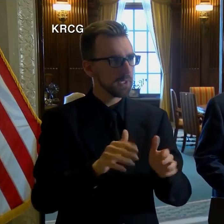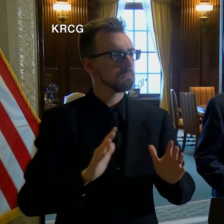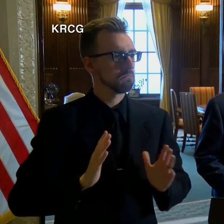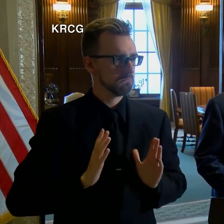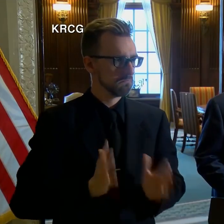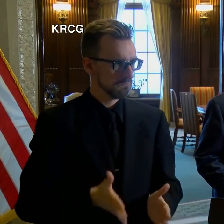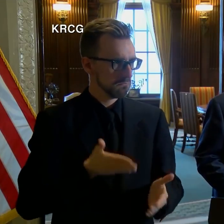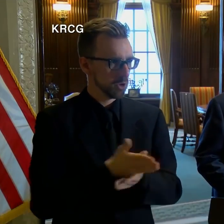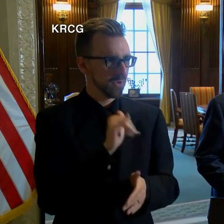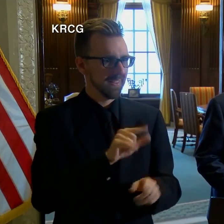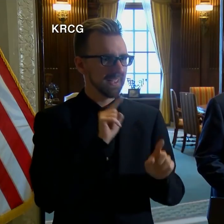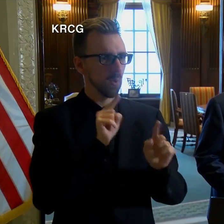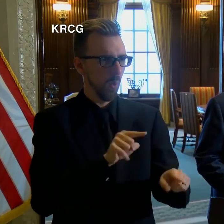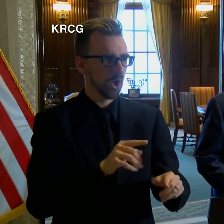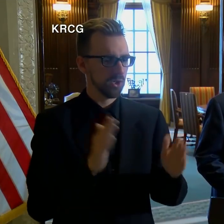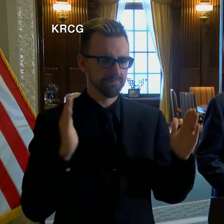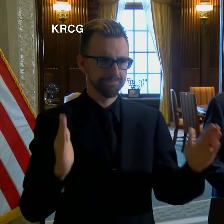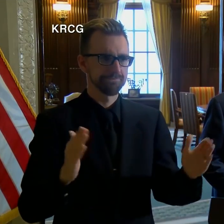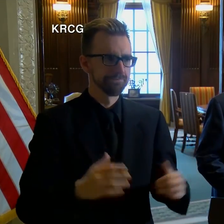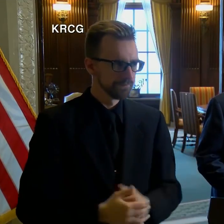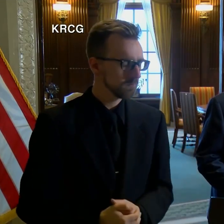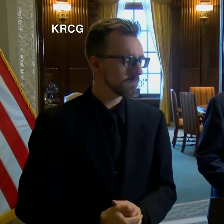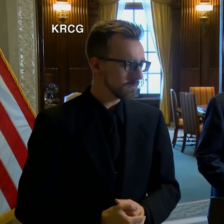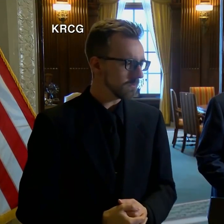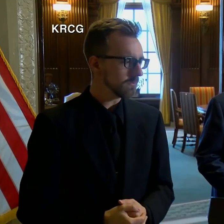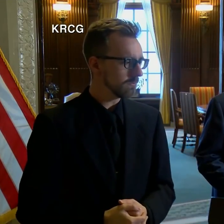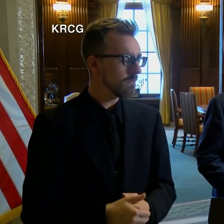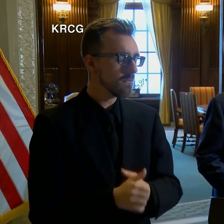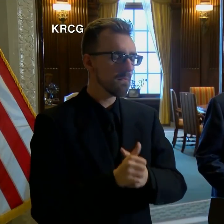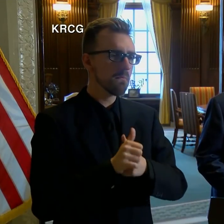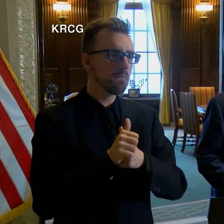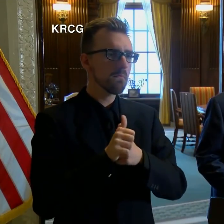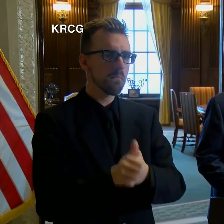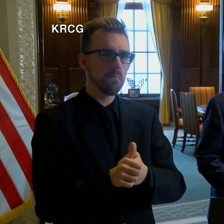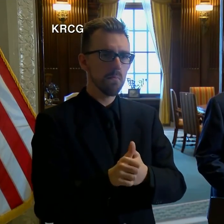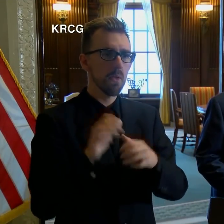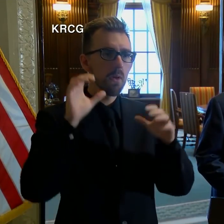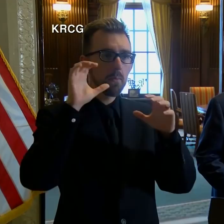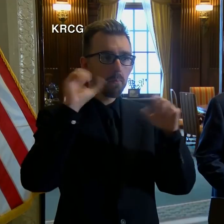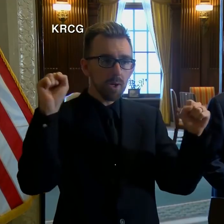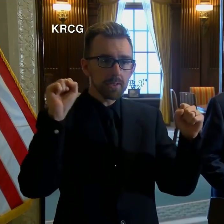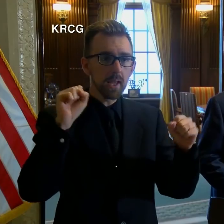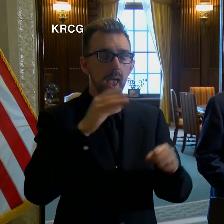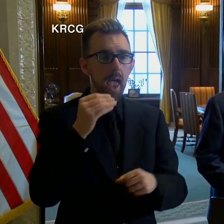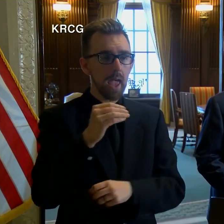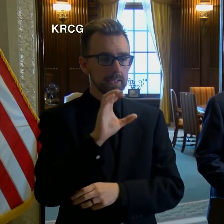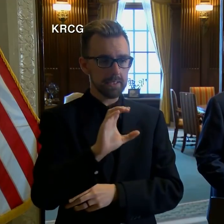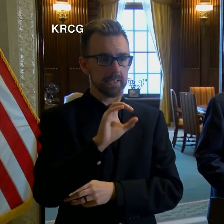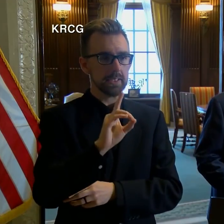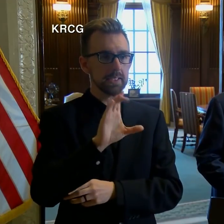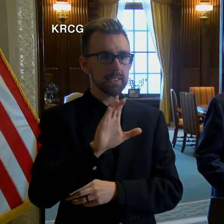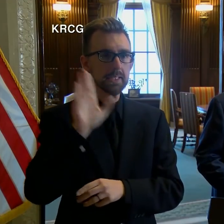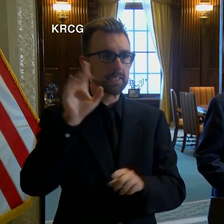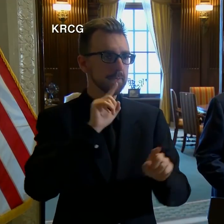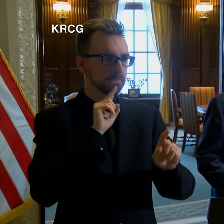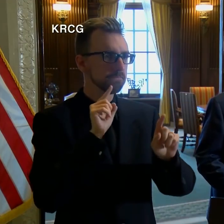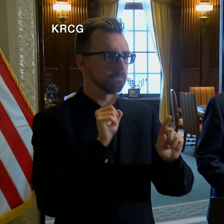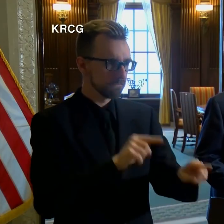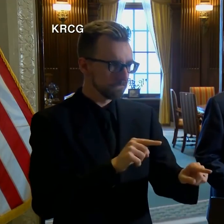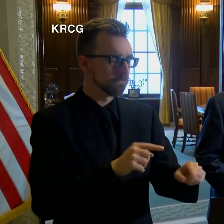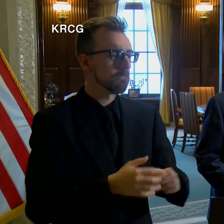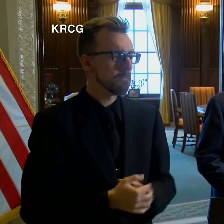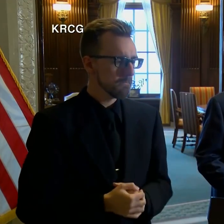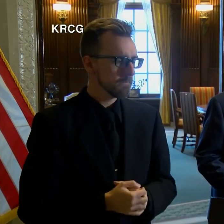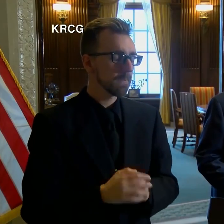of this order. In accordance with the guidelines from the President and the Centers of Disease Control and Prevention,